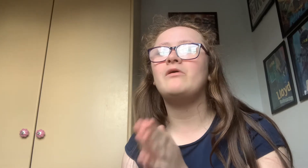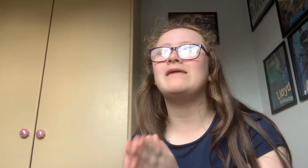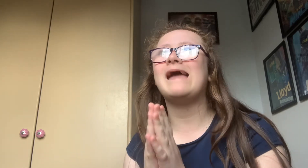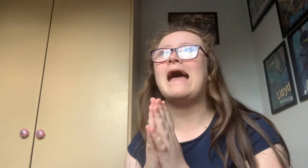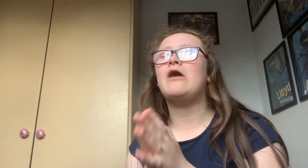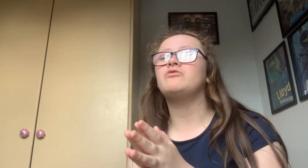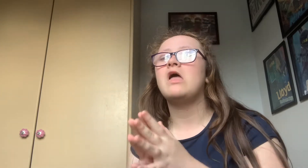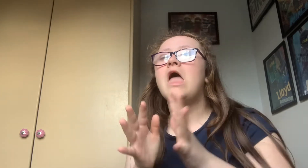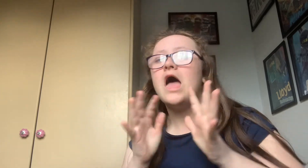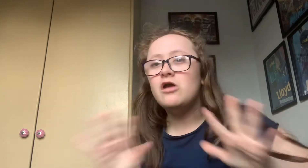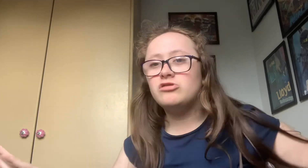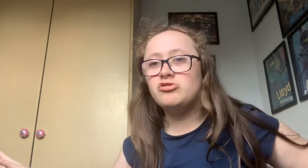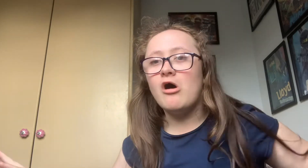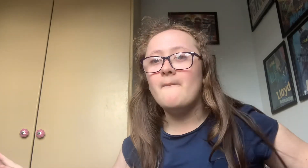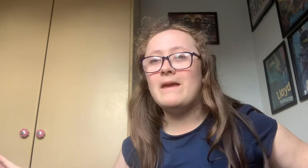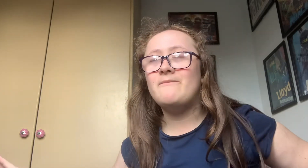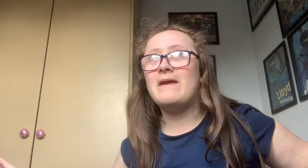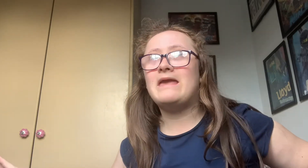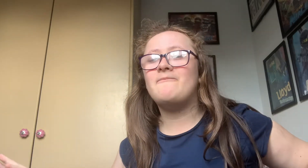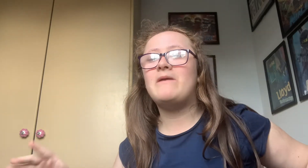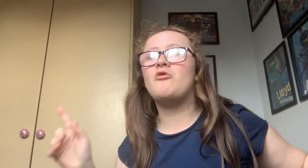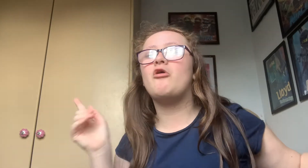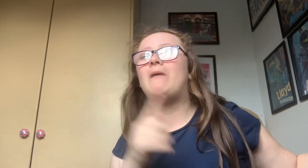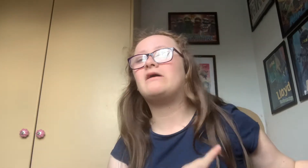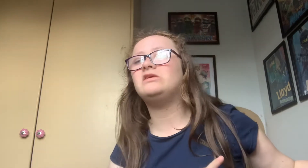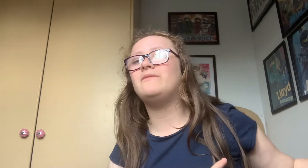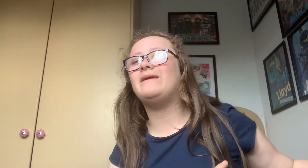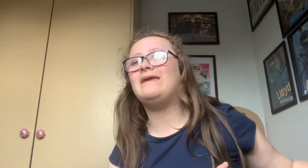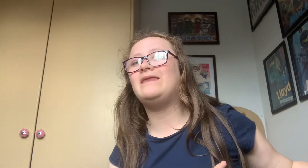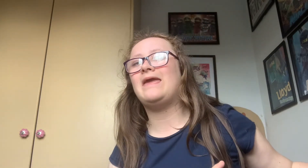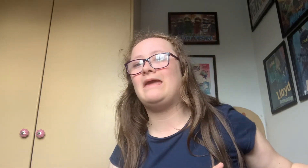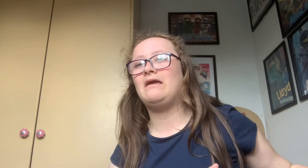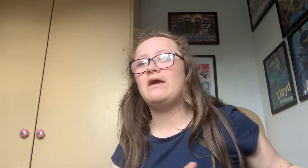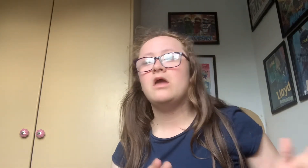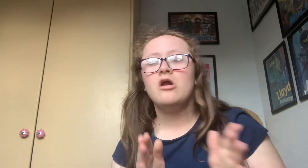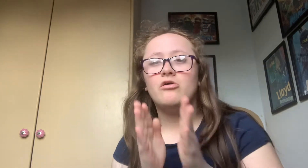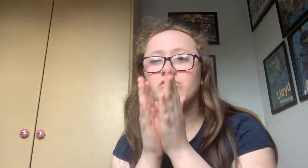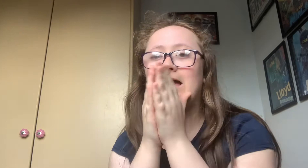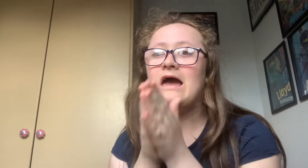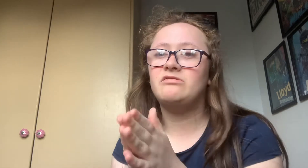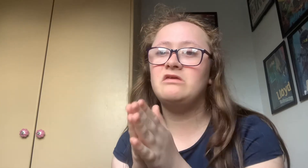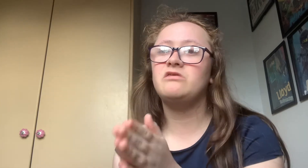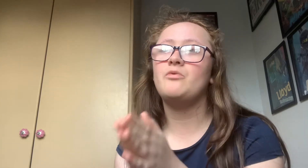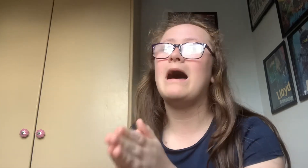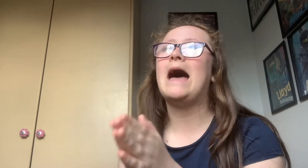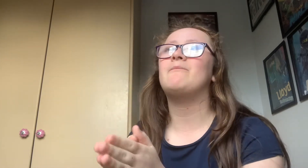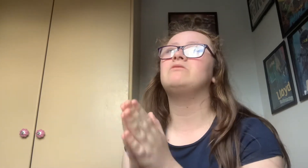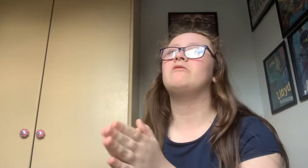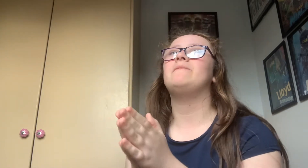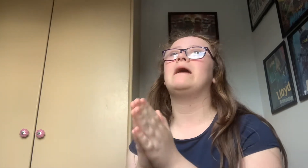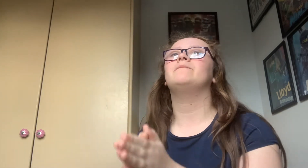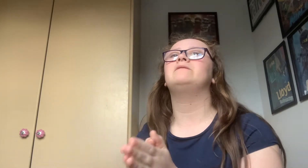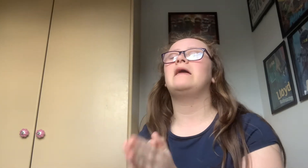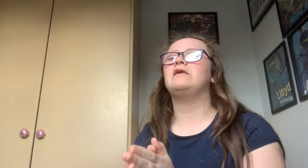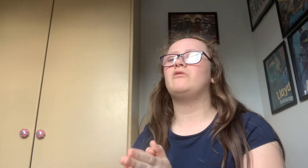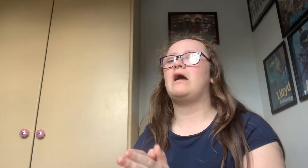out and stop paying making people go back to the beginning? Because guys, this is what happened to me. I'll be telling you guys